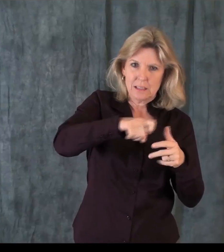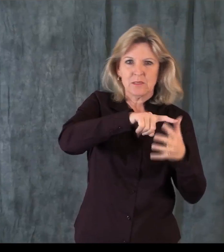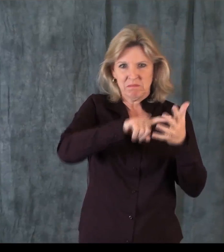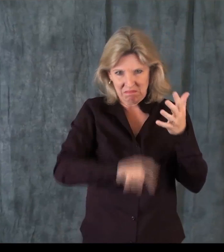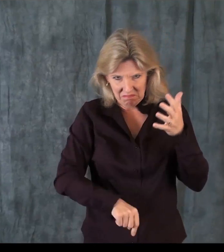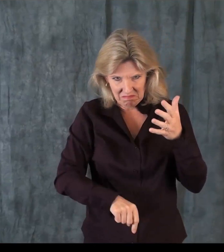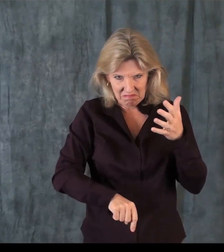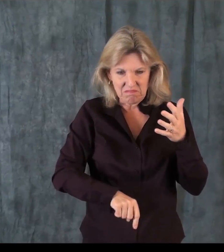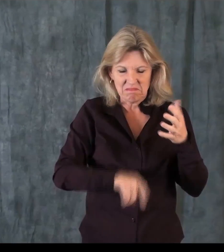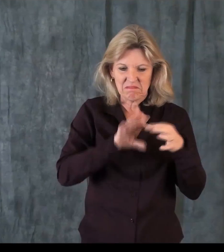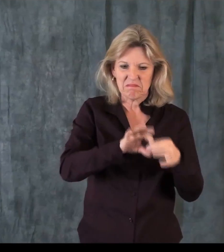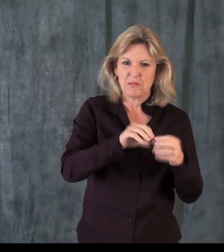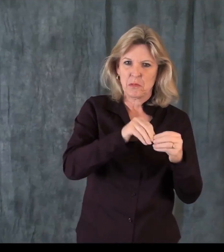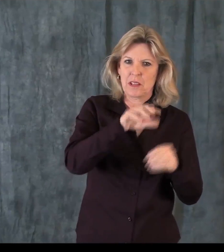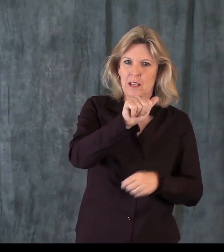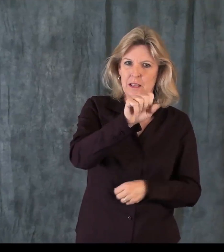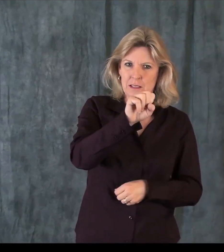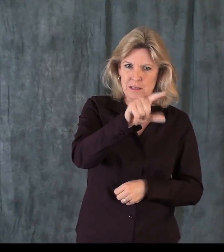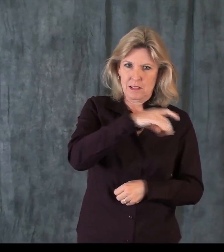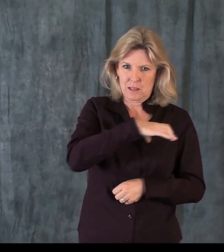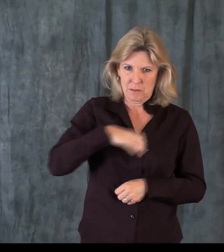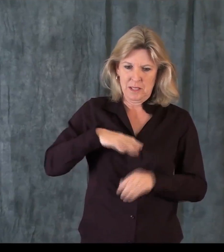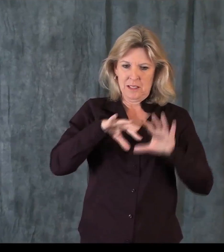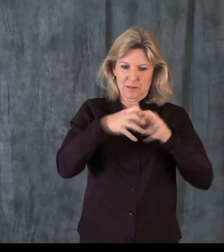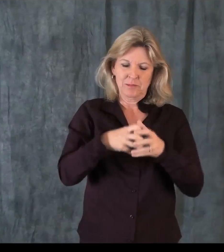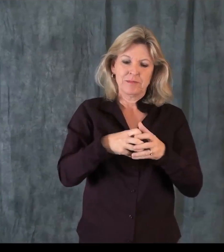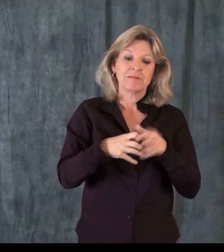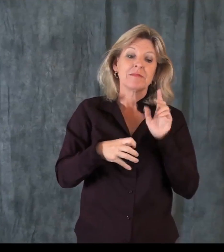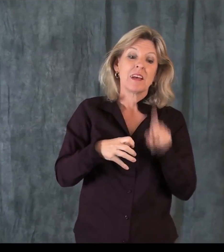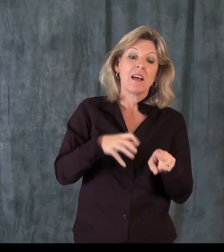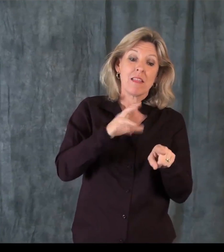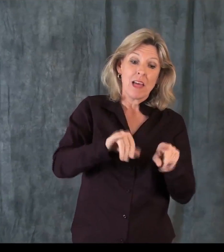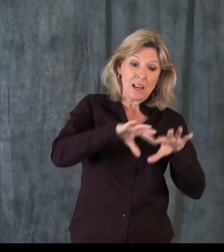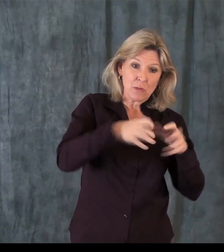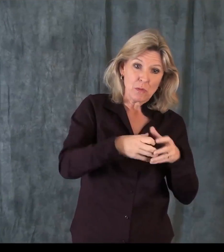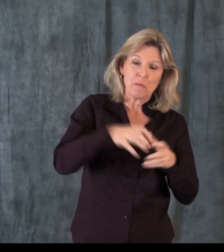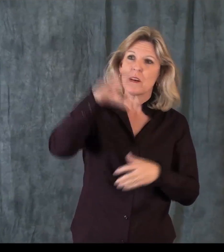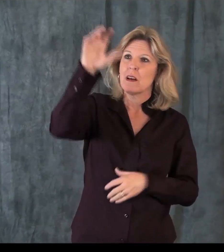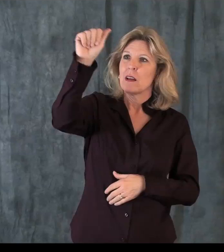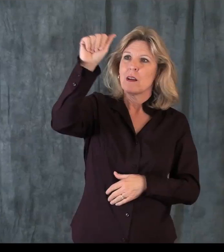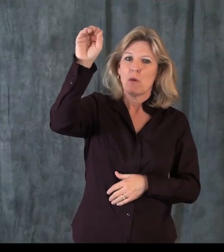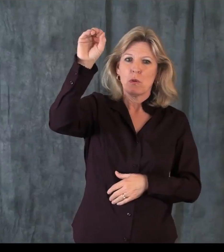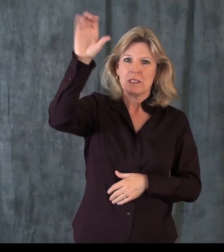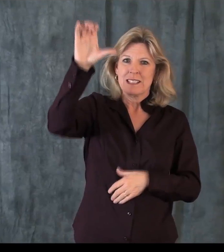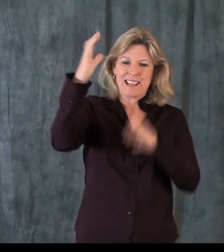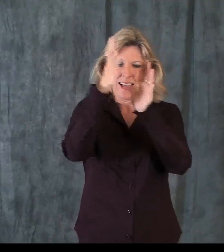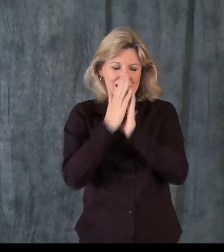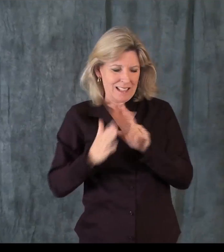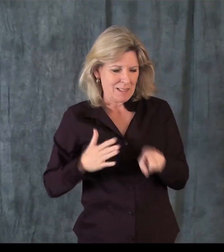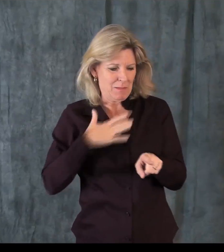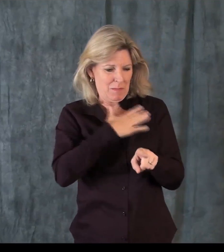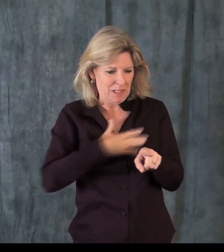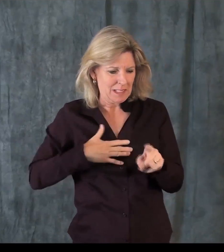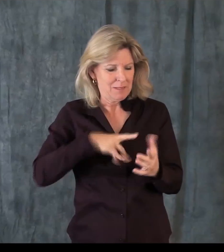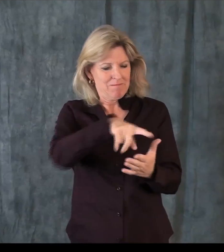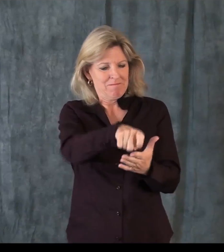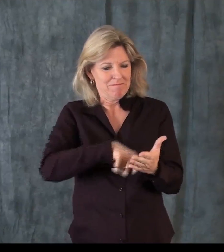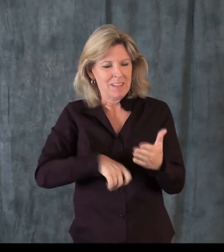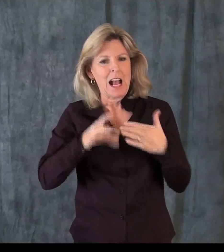and various other needs that are observed within interpreters in the court system. So the AOC has asked